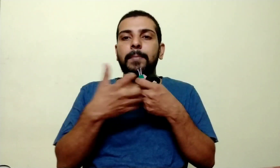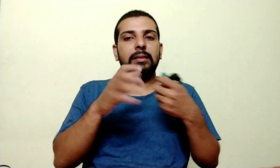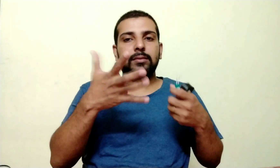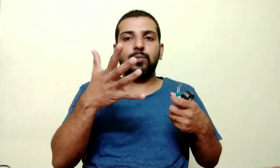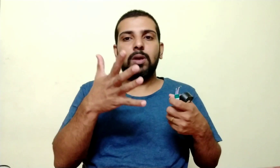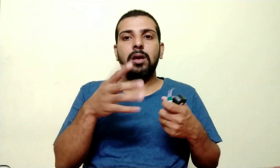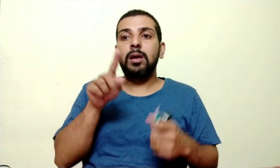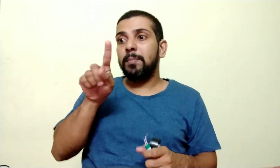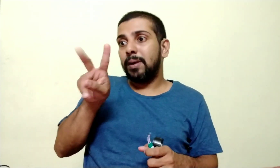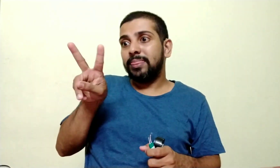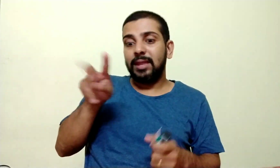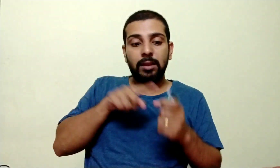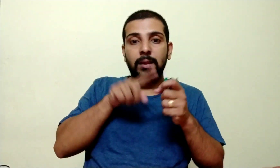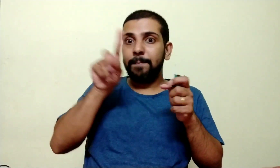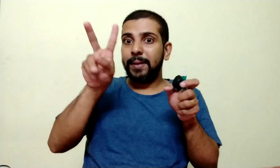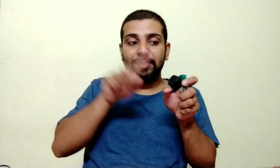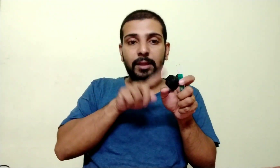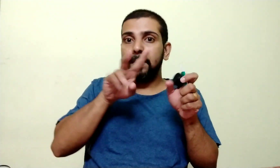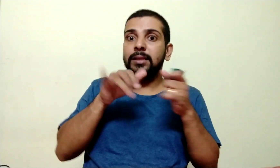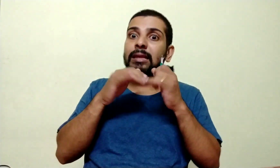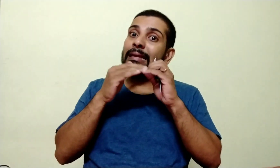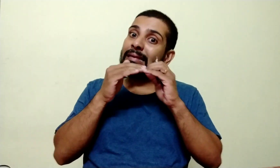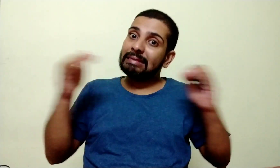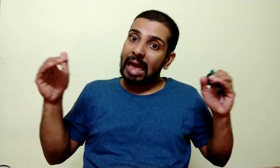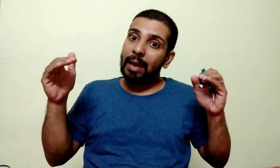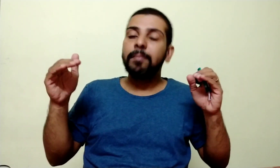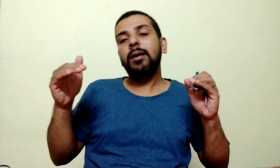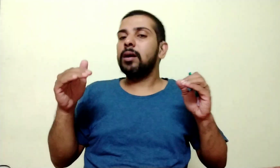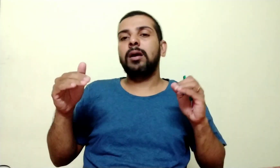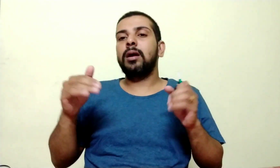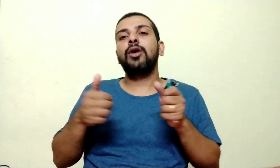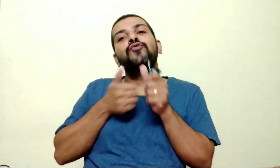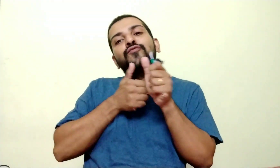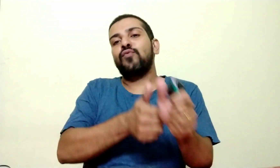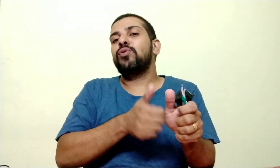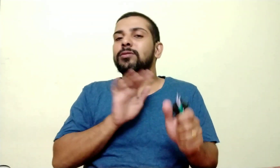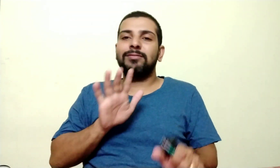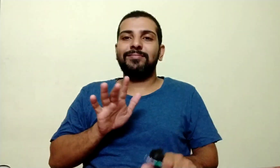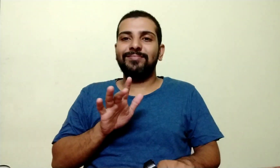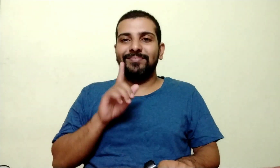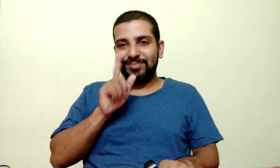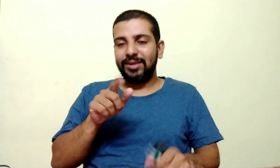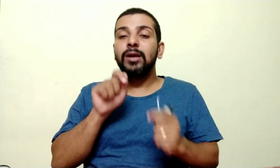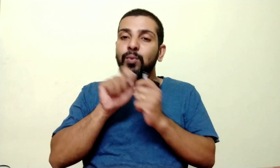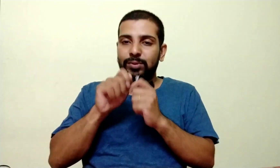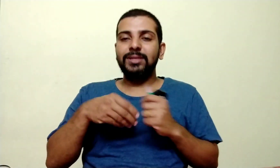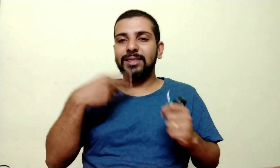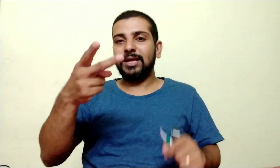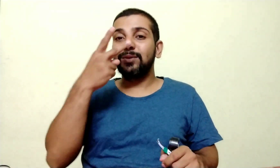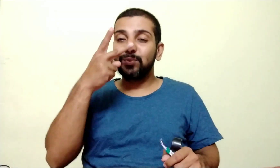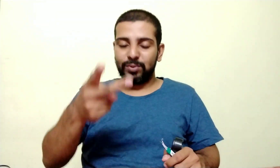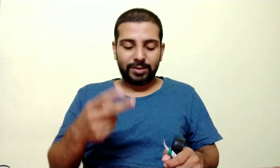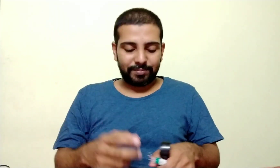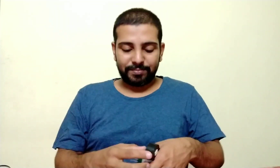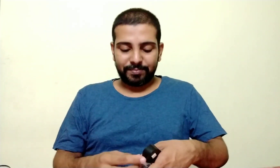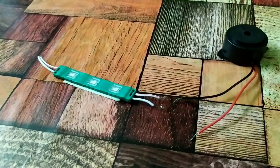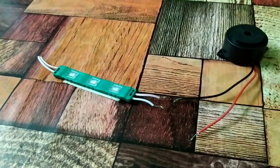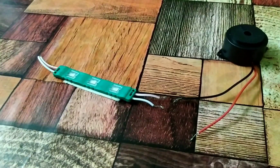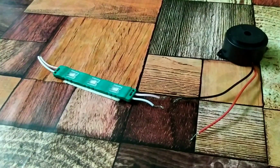Can't you see Can't you see Can't Can't Can't Can't